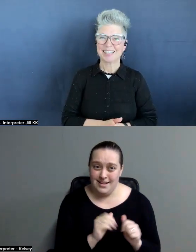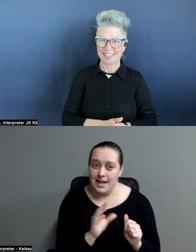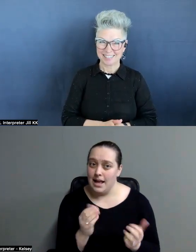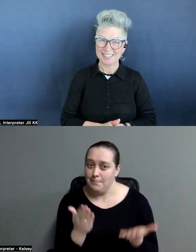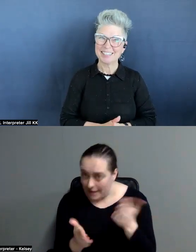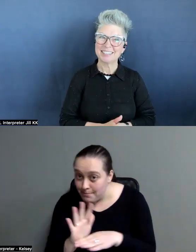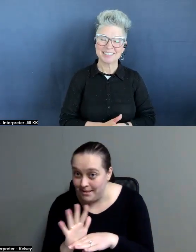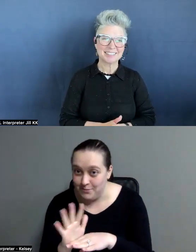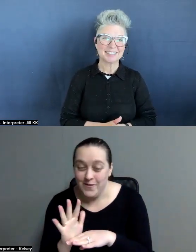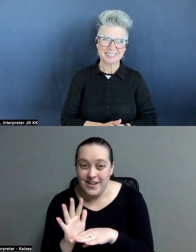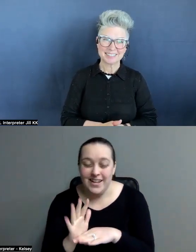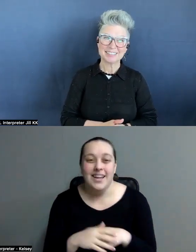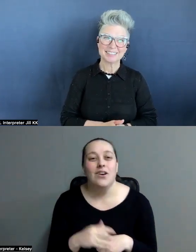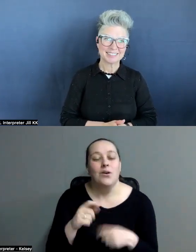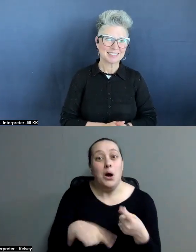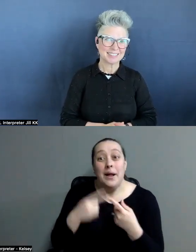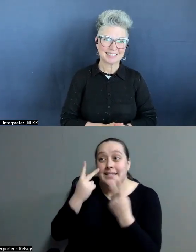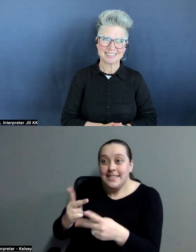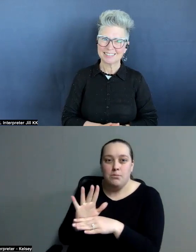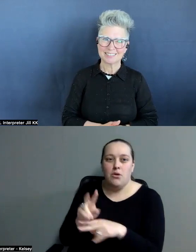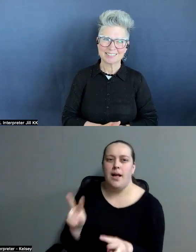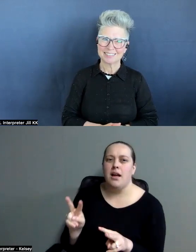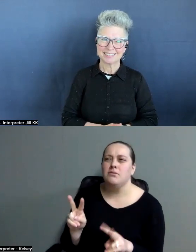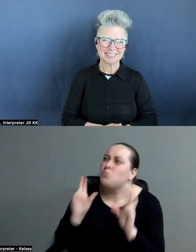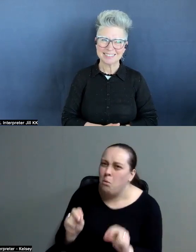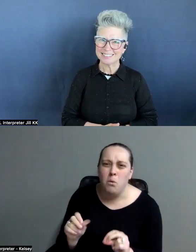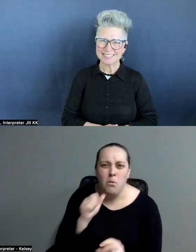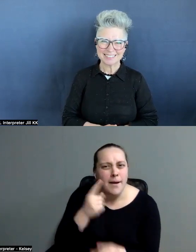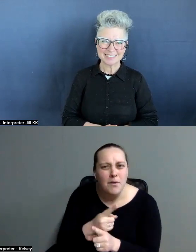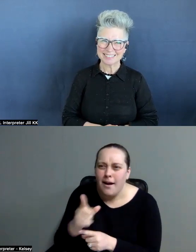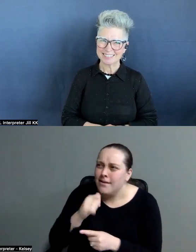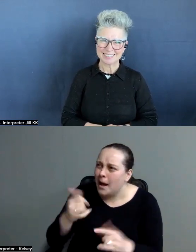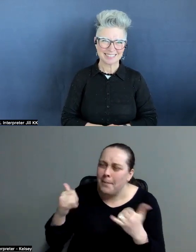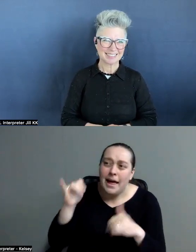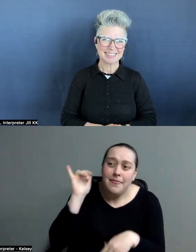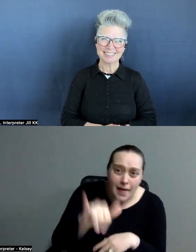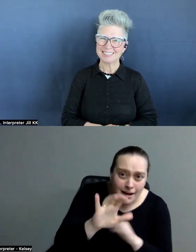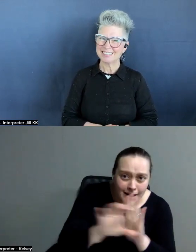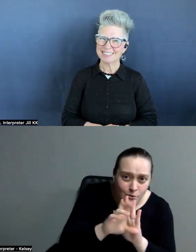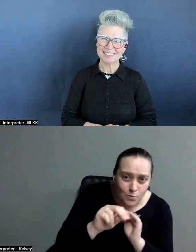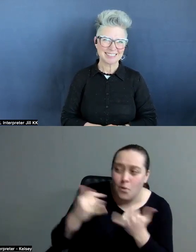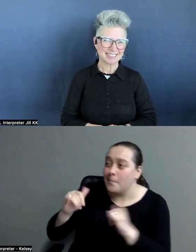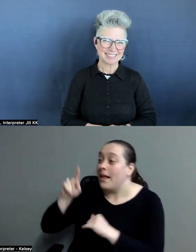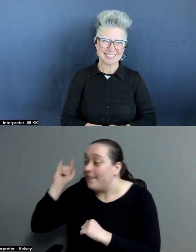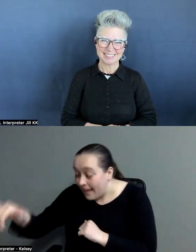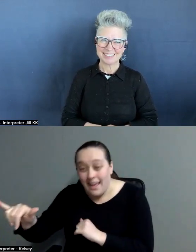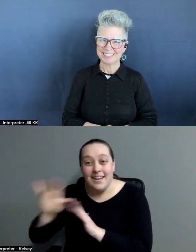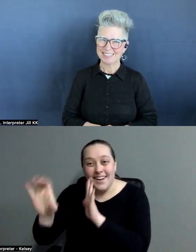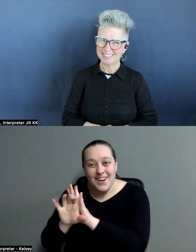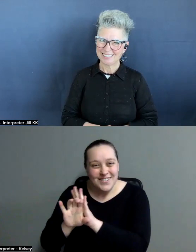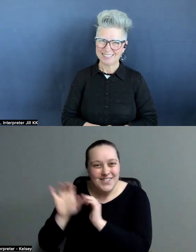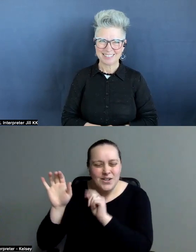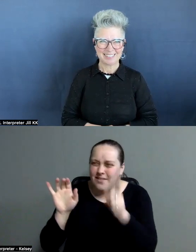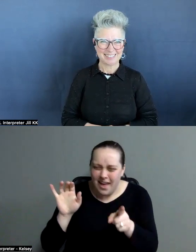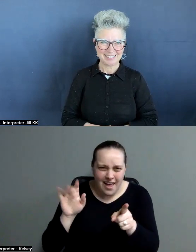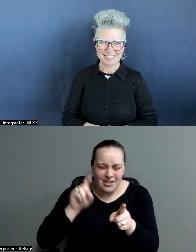movie. Or when I see the movie, I'm like, oh, you should not play that character. You should play that character. That character